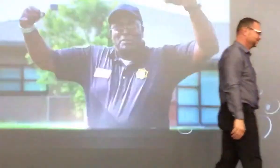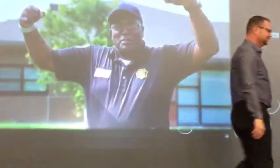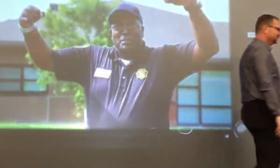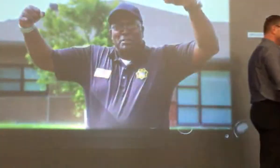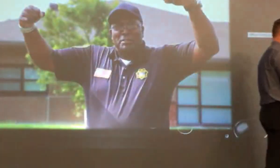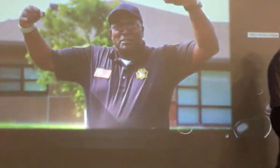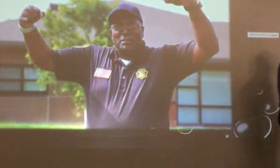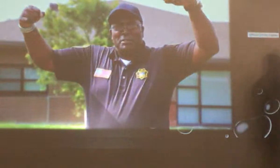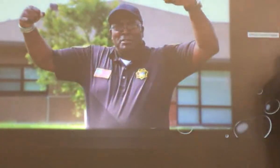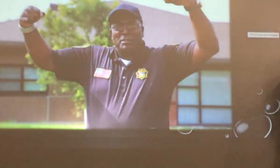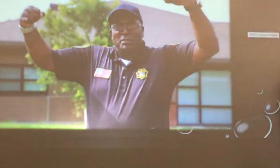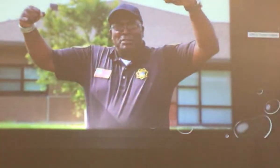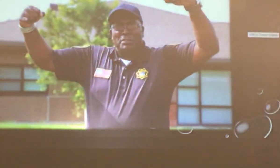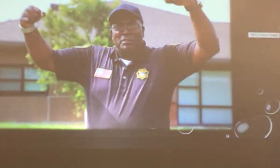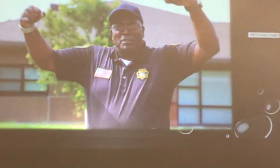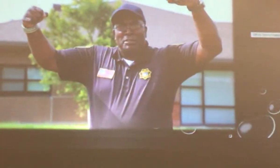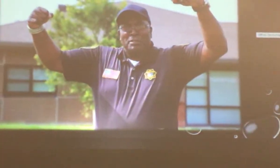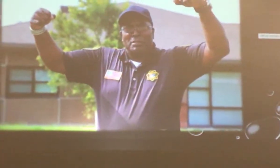thinking of talking